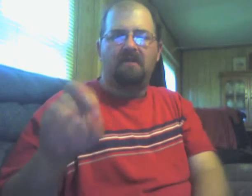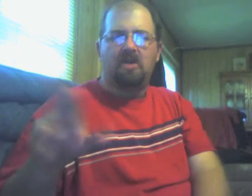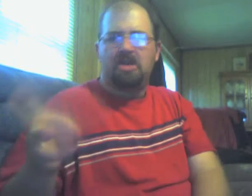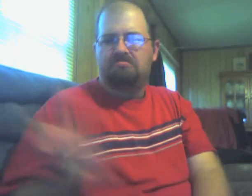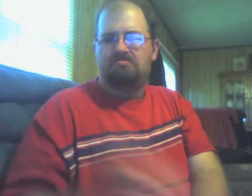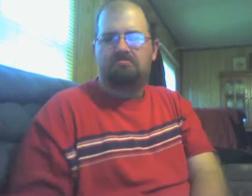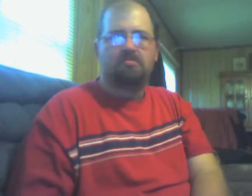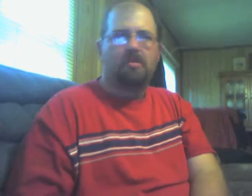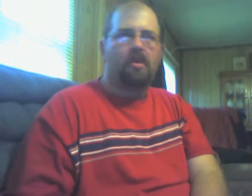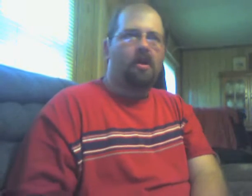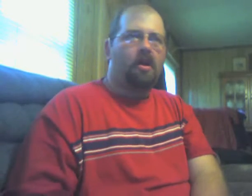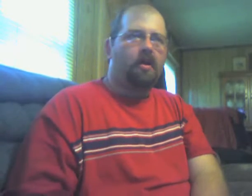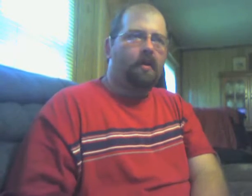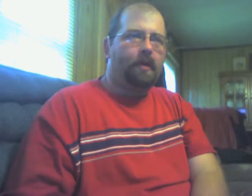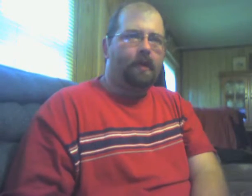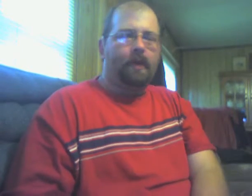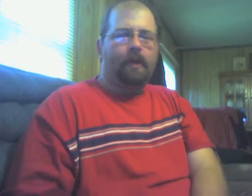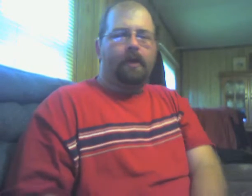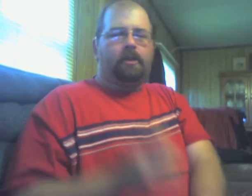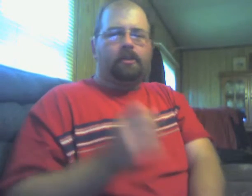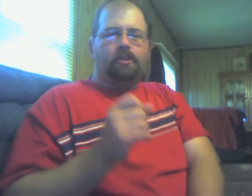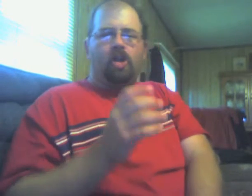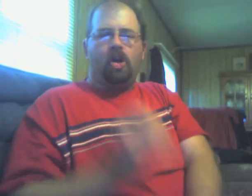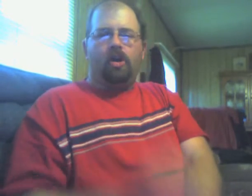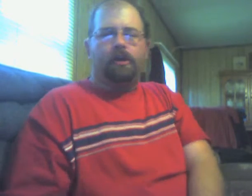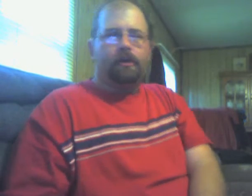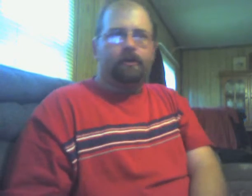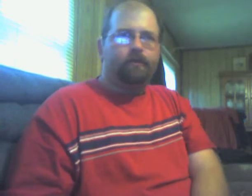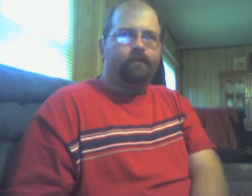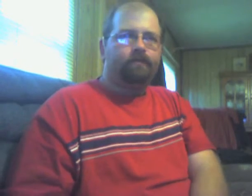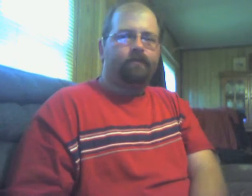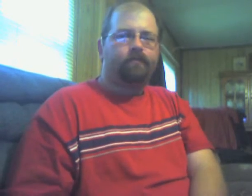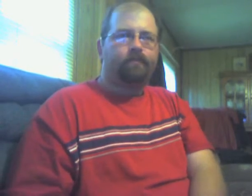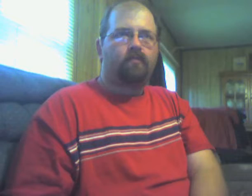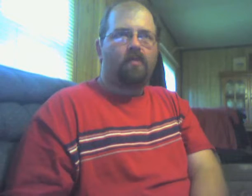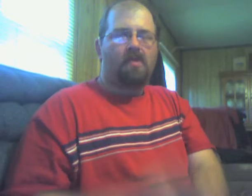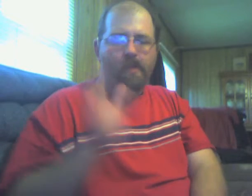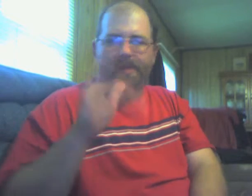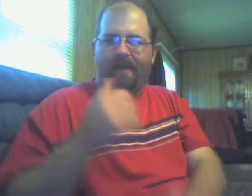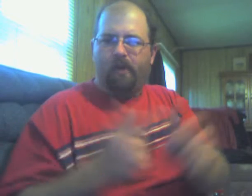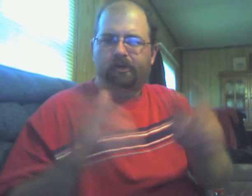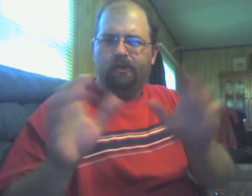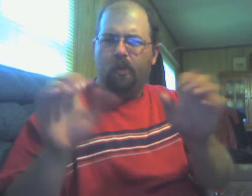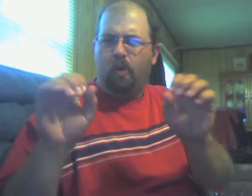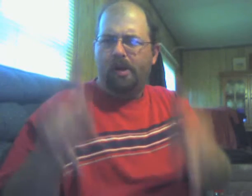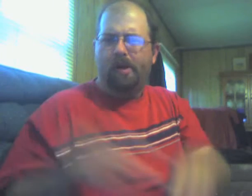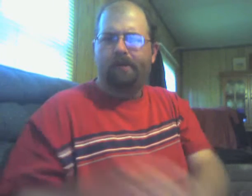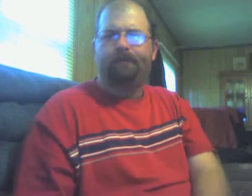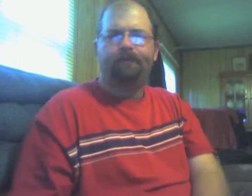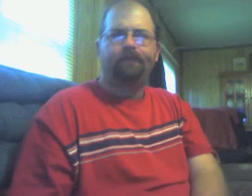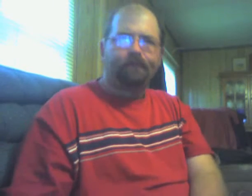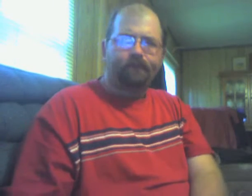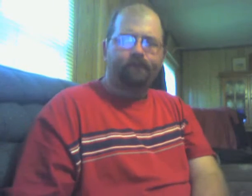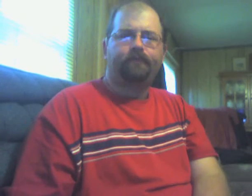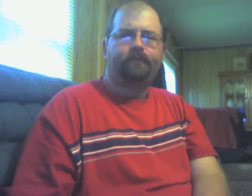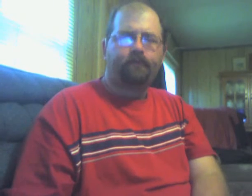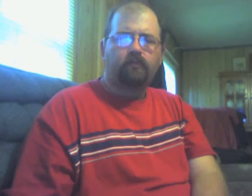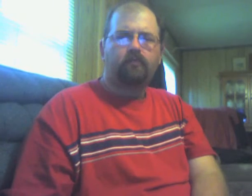appetizer, two entrees, and a real night out for just 20 bucks. 2 for 20 is back. Only at Applebee's. It's a whole new